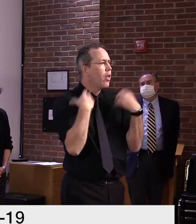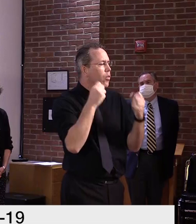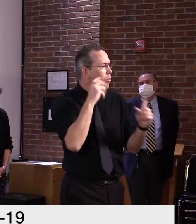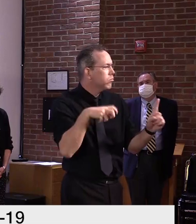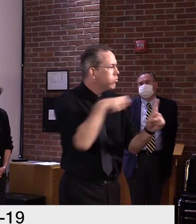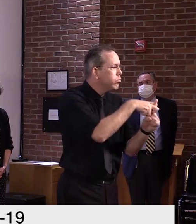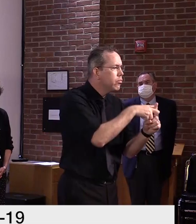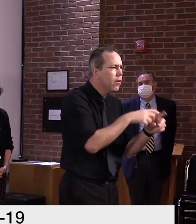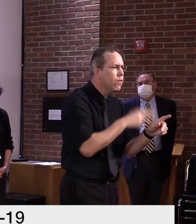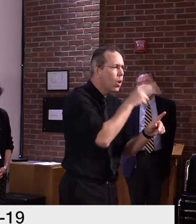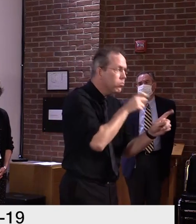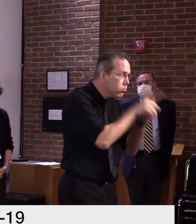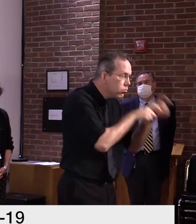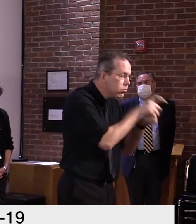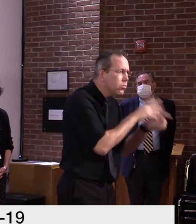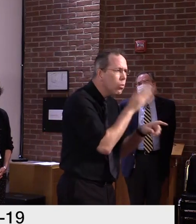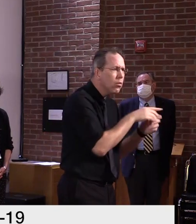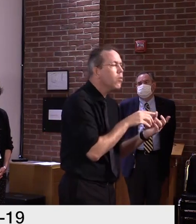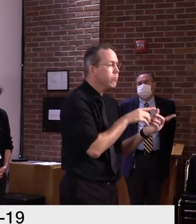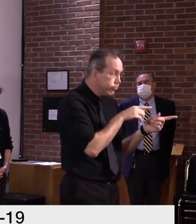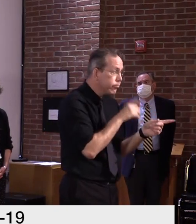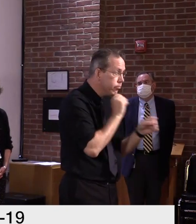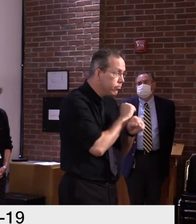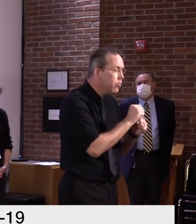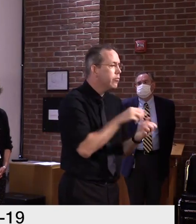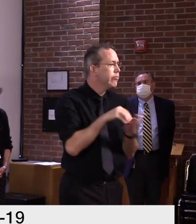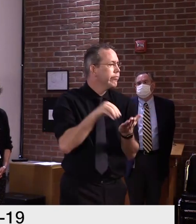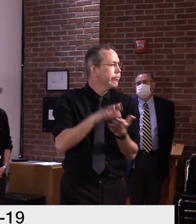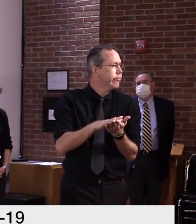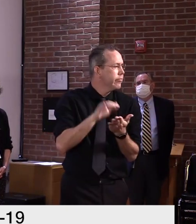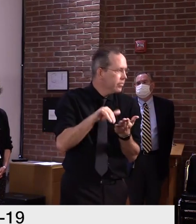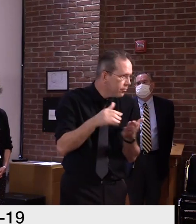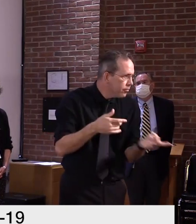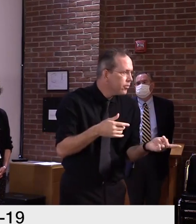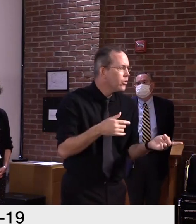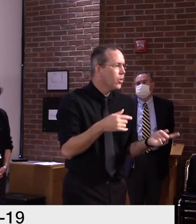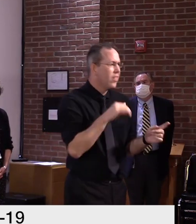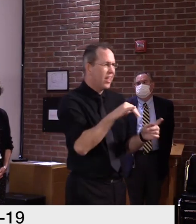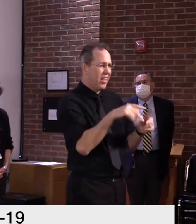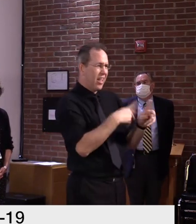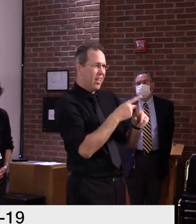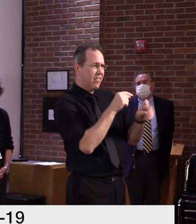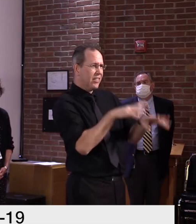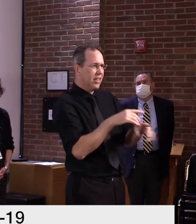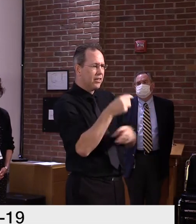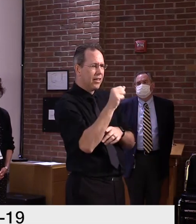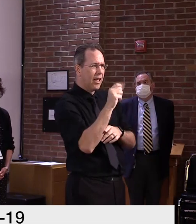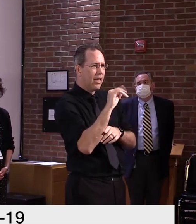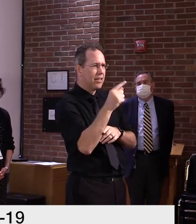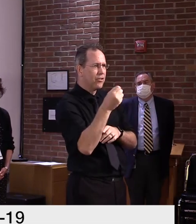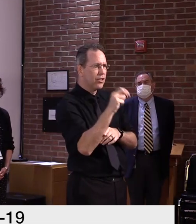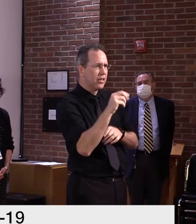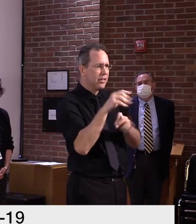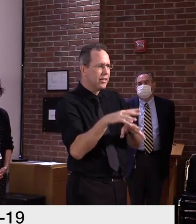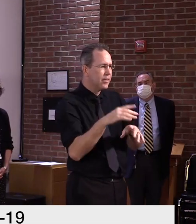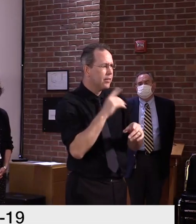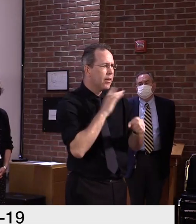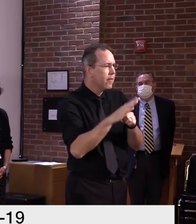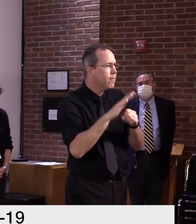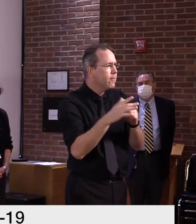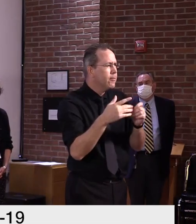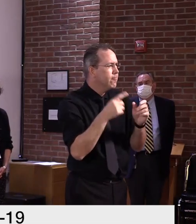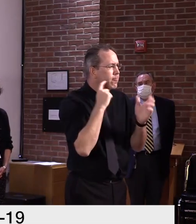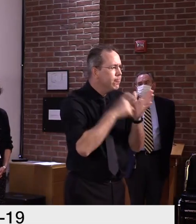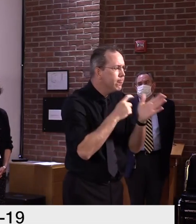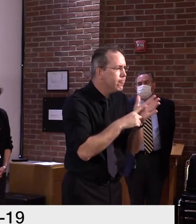Public Health Laboratory guidelines do not recommend antigen testing for people without symptoms. Studies on antigen tests